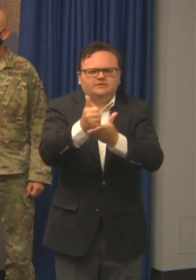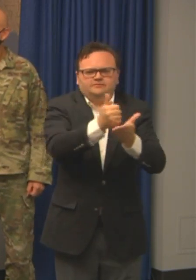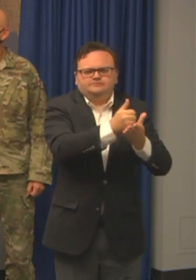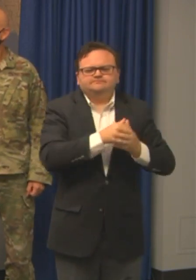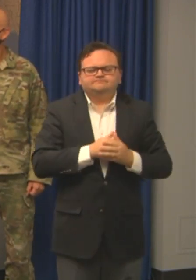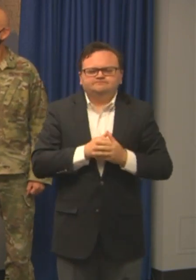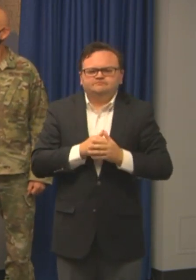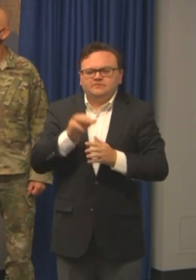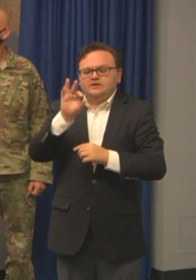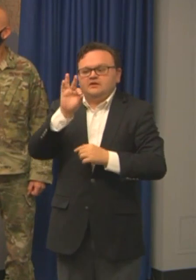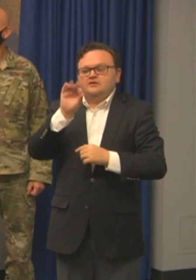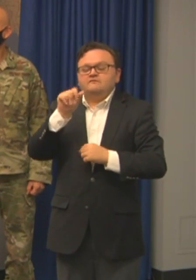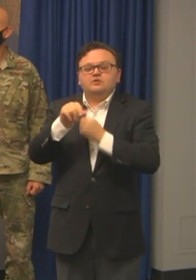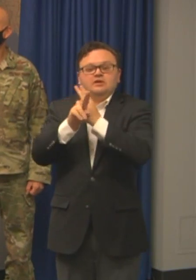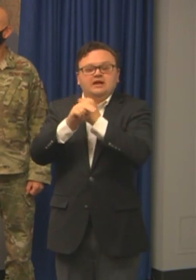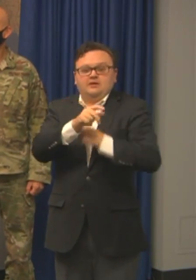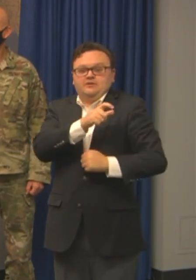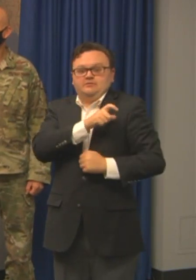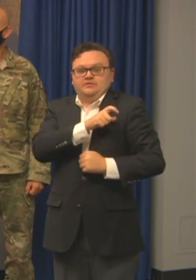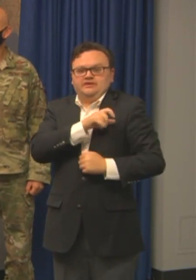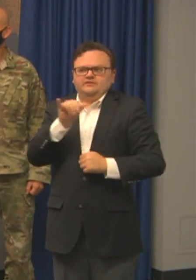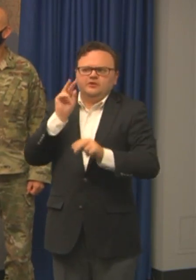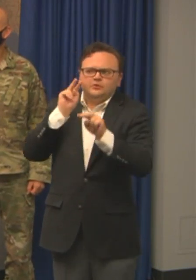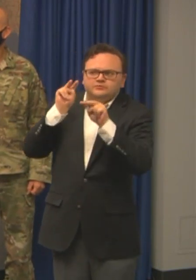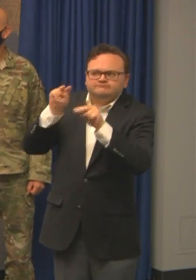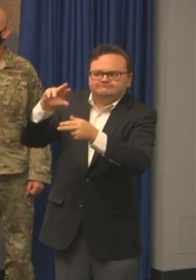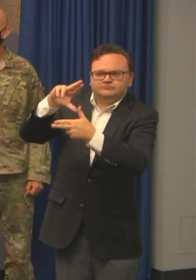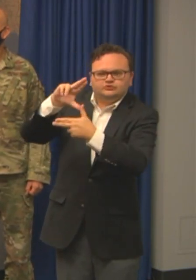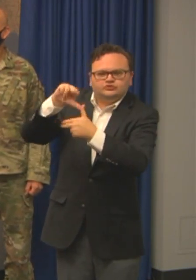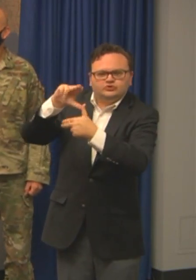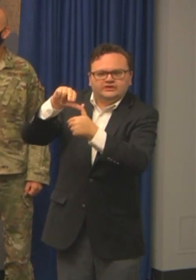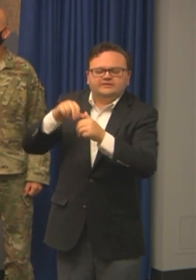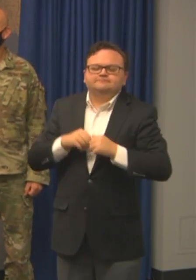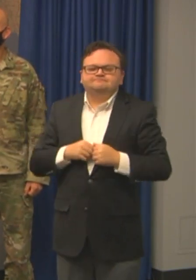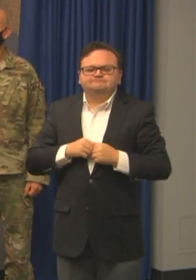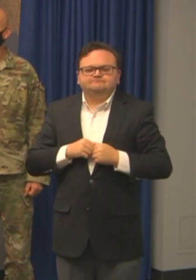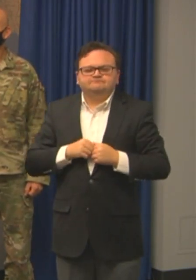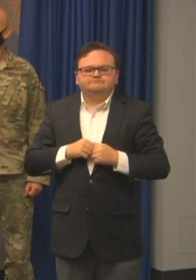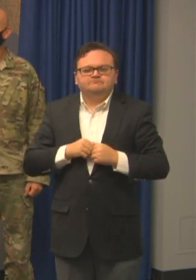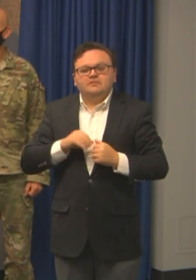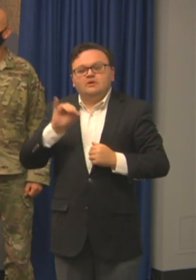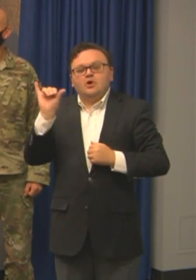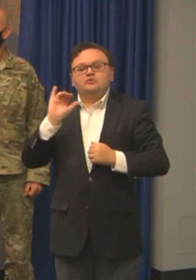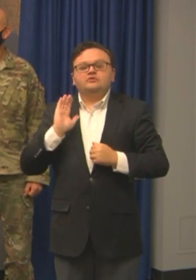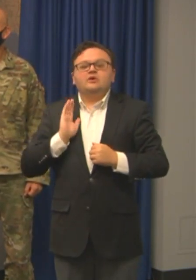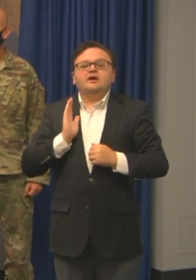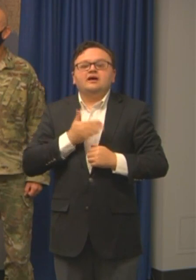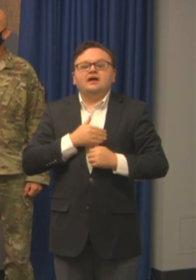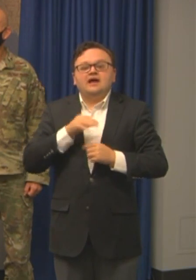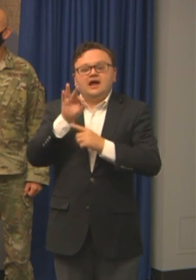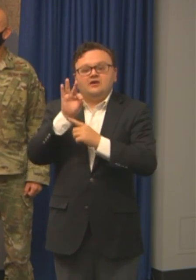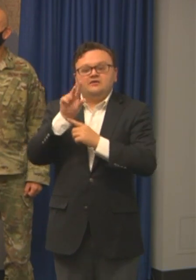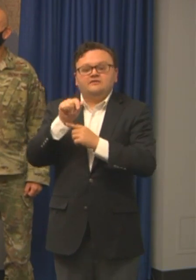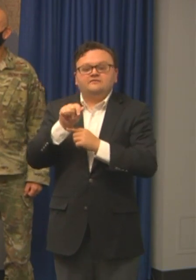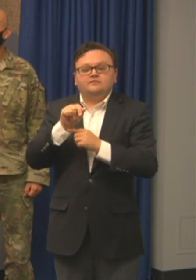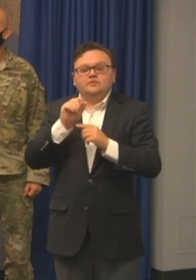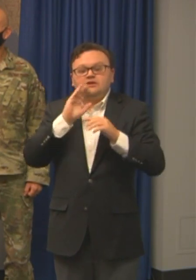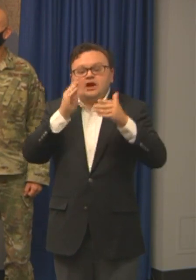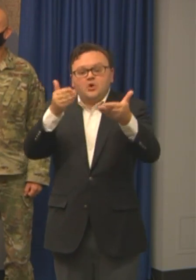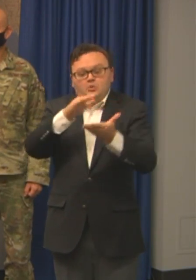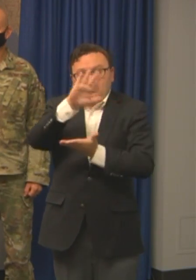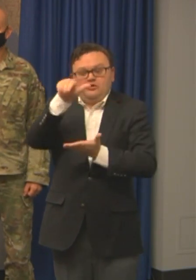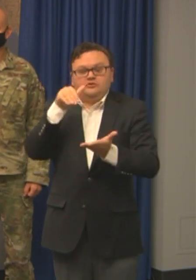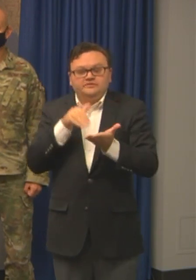the hurricane and stands ready to assist. Visit Florida's three official Florida welcome centers located at major access points in the state.